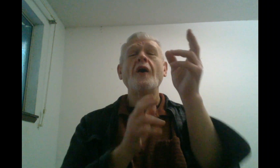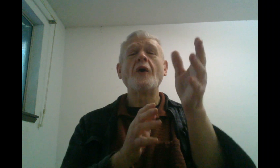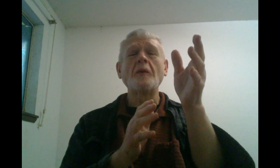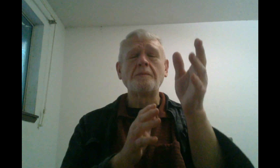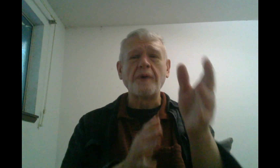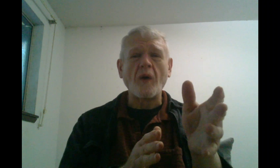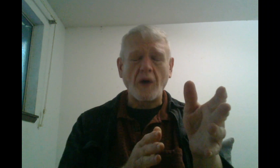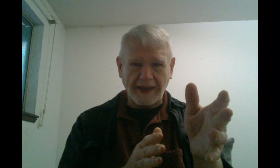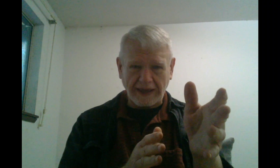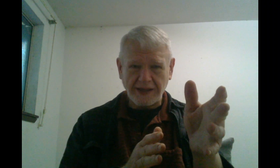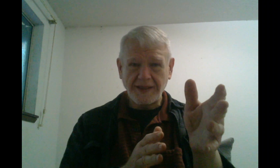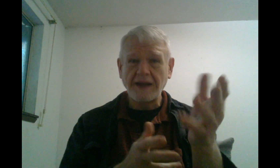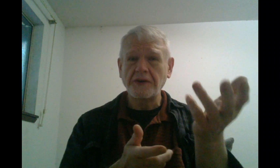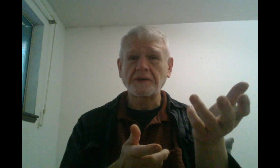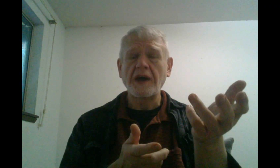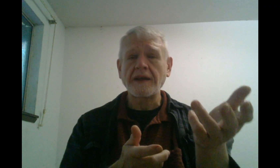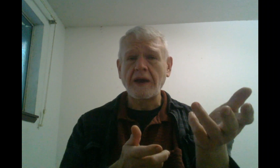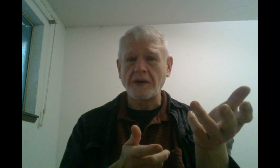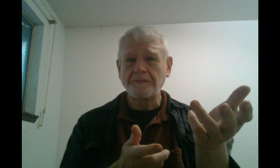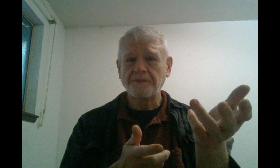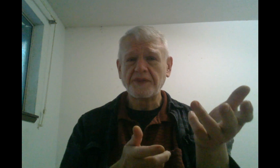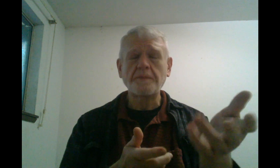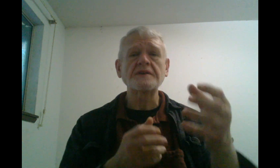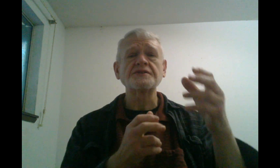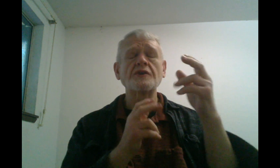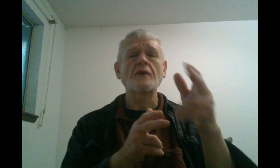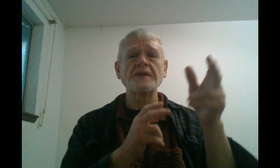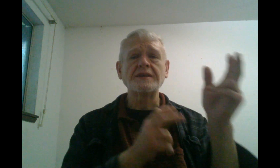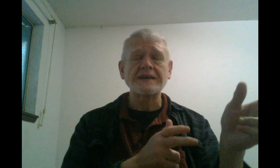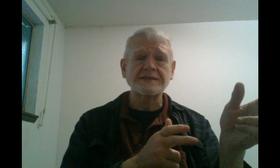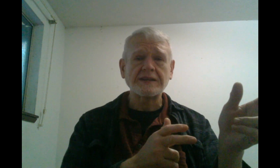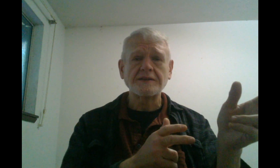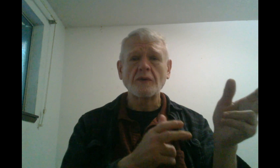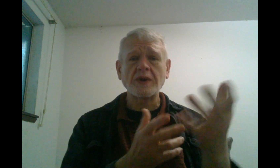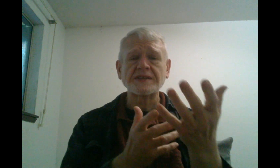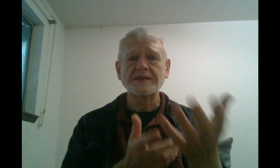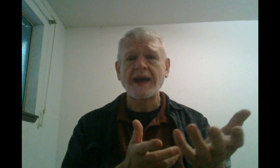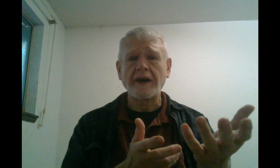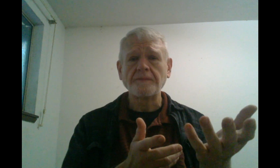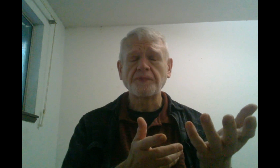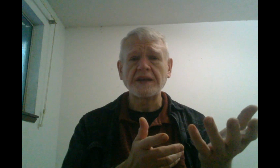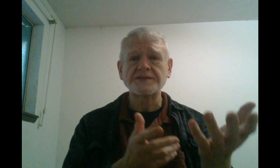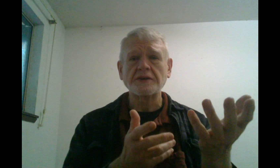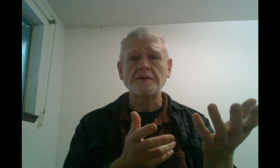Oh, boy, that took an hour. The person that normally does it wasn't there. And so,